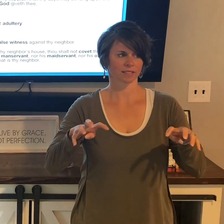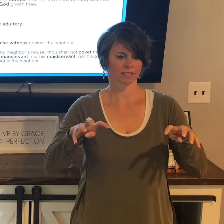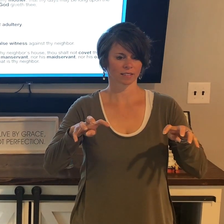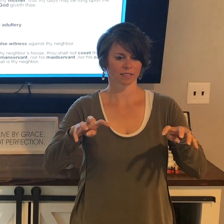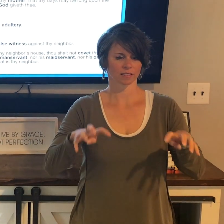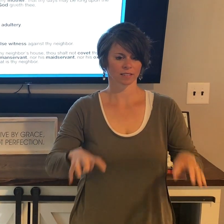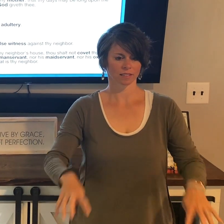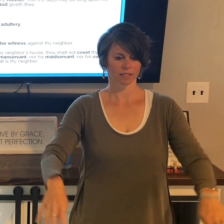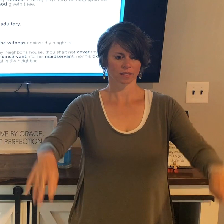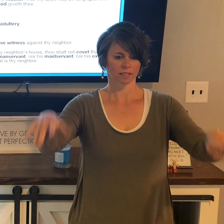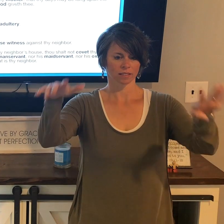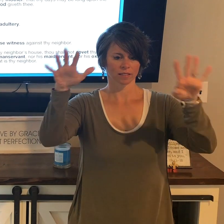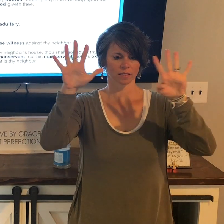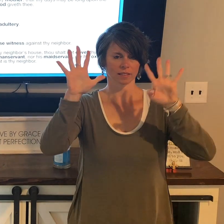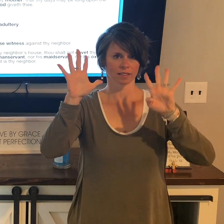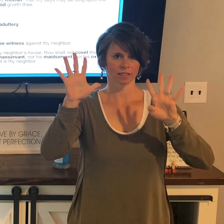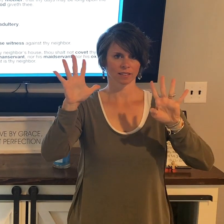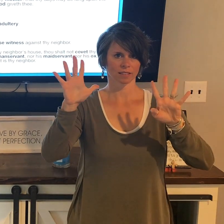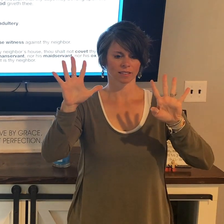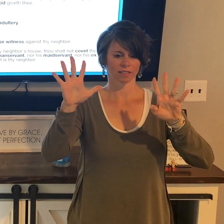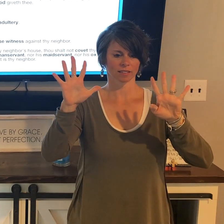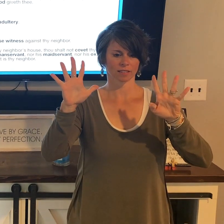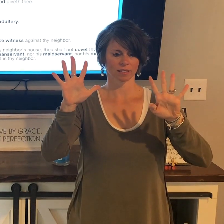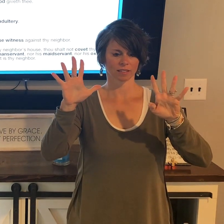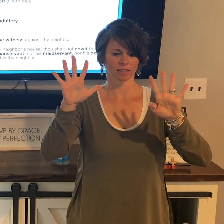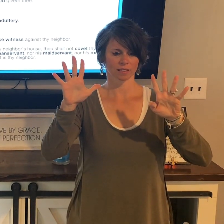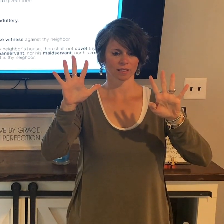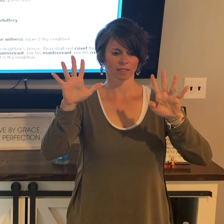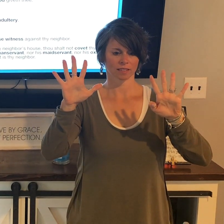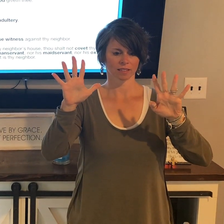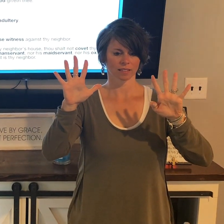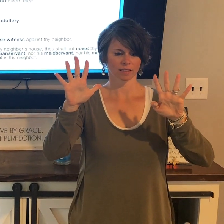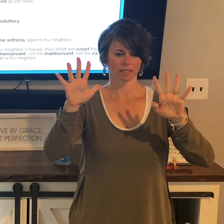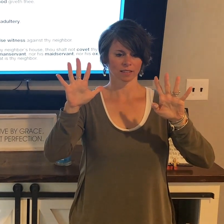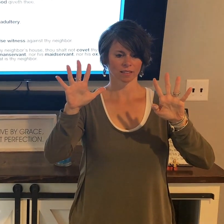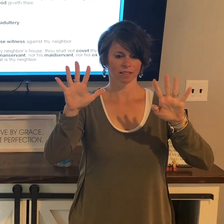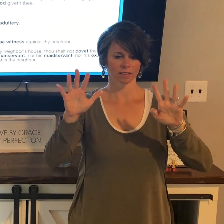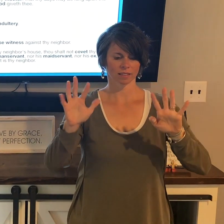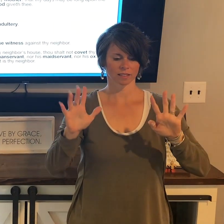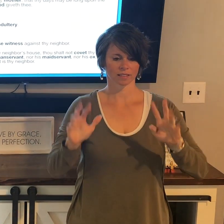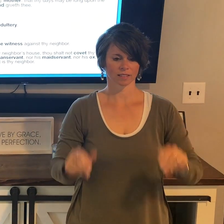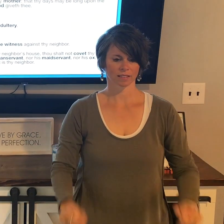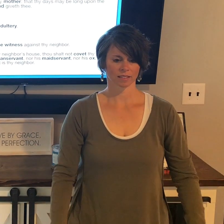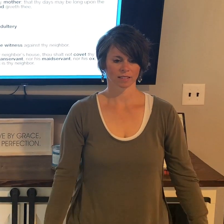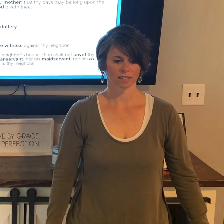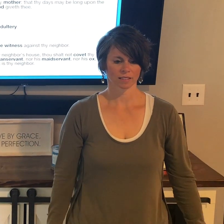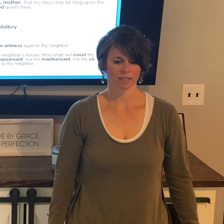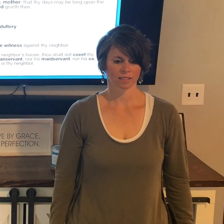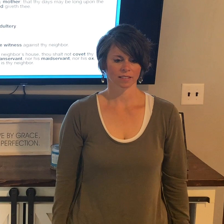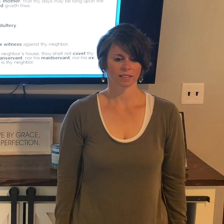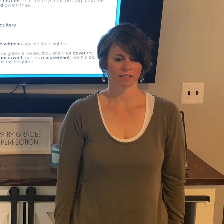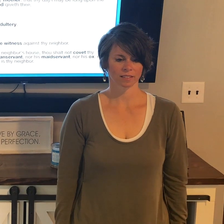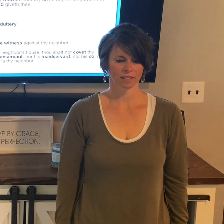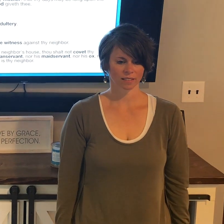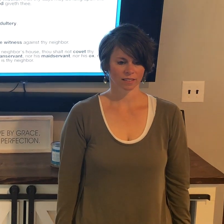steal, thou shalt not bear false witness against thy neighbor.